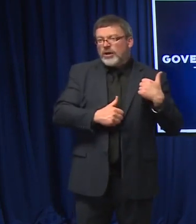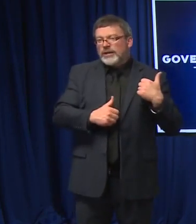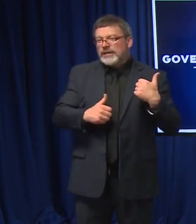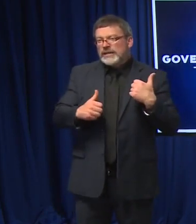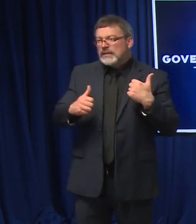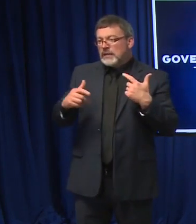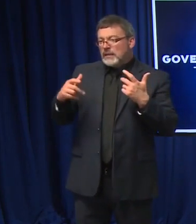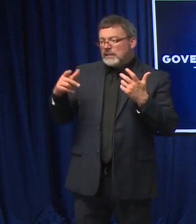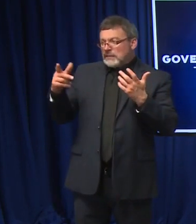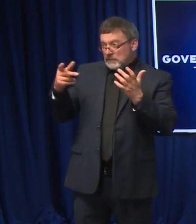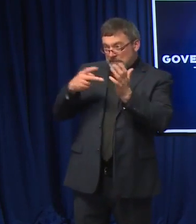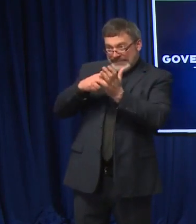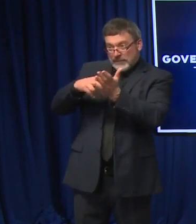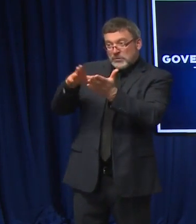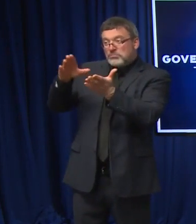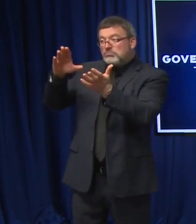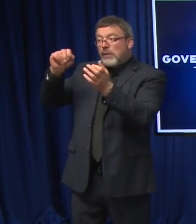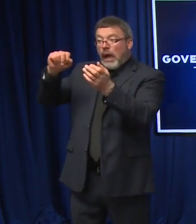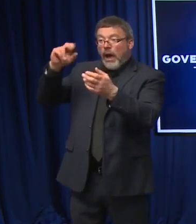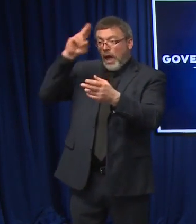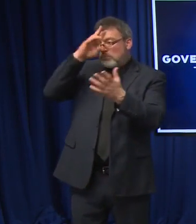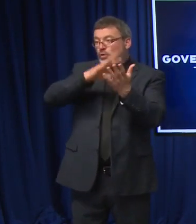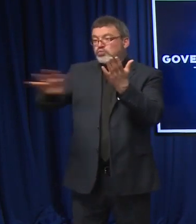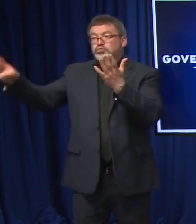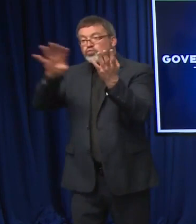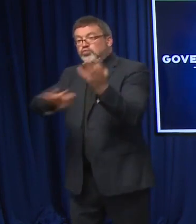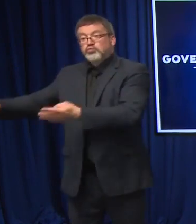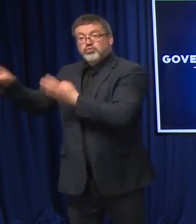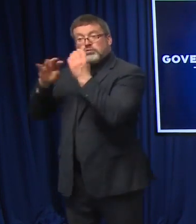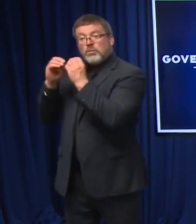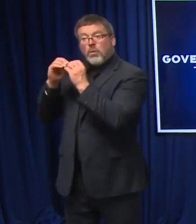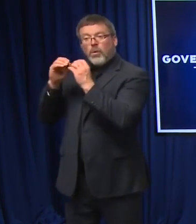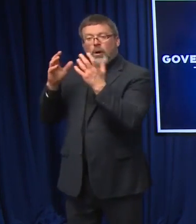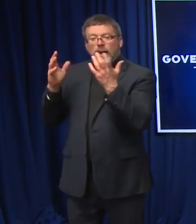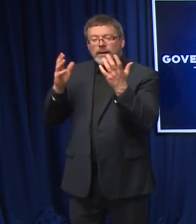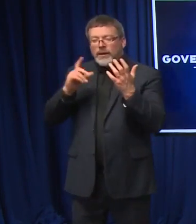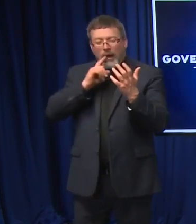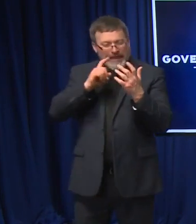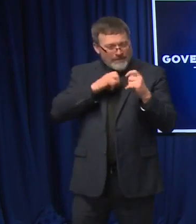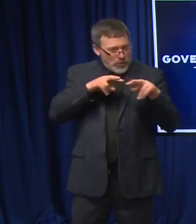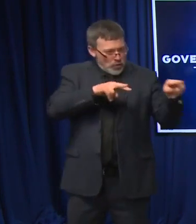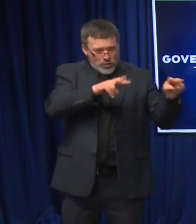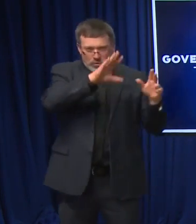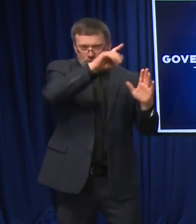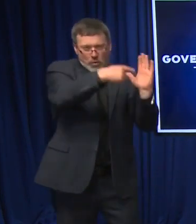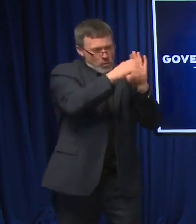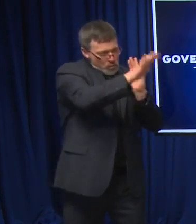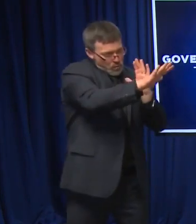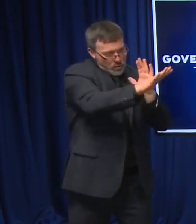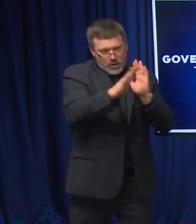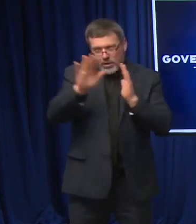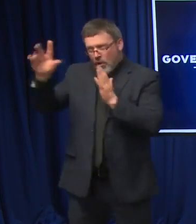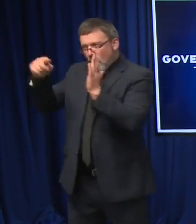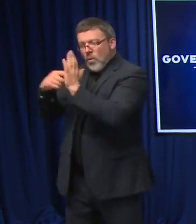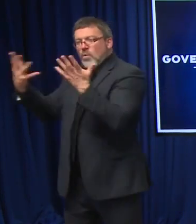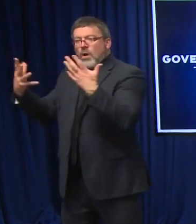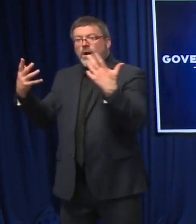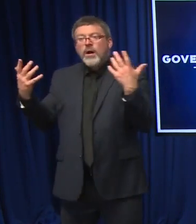the facility. So right now, we are defining the roles so that we can pull that lever very quickly when we have to.